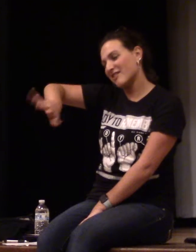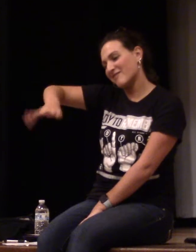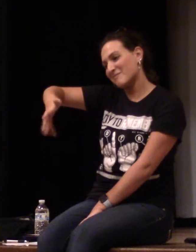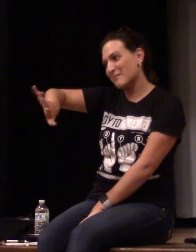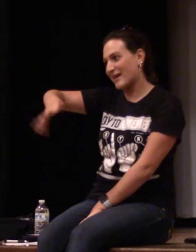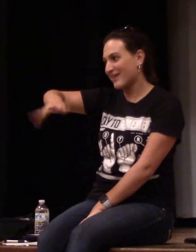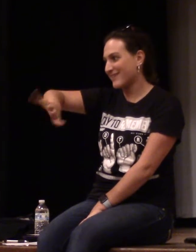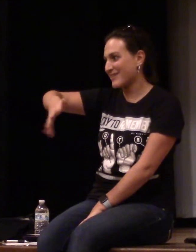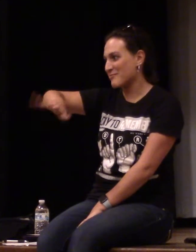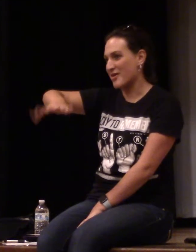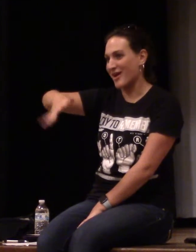Meh. I'm alright.